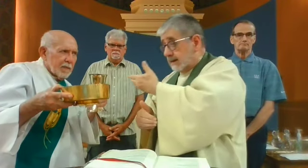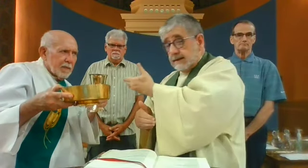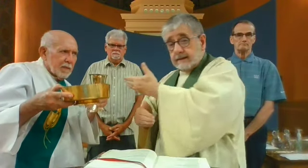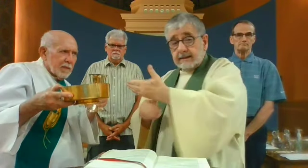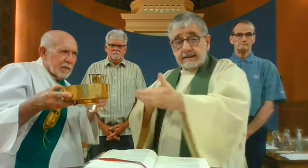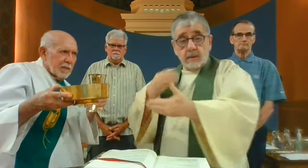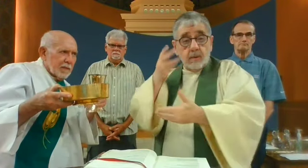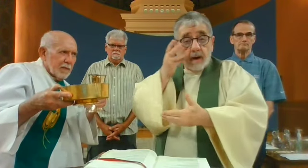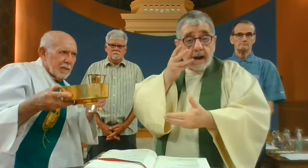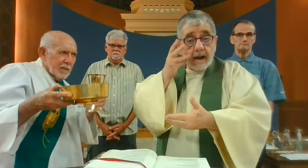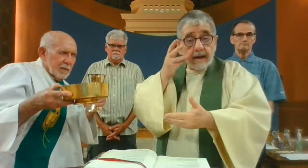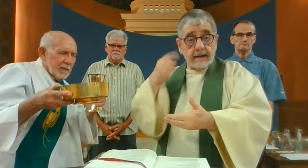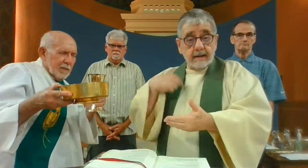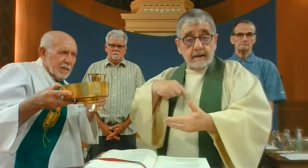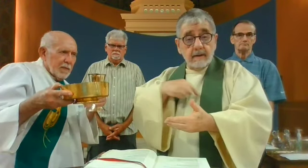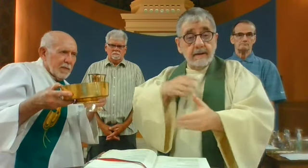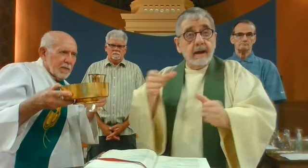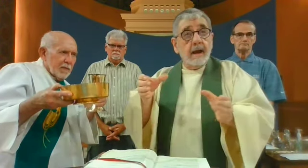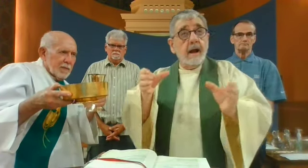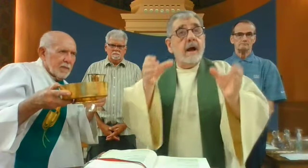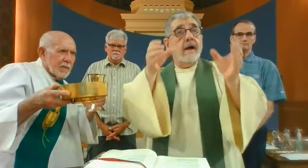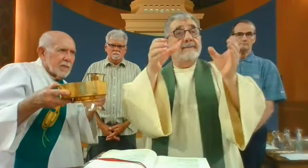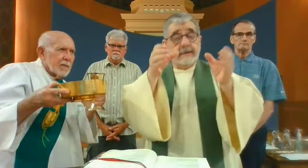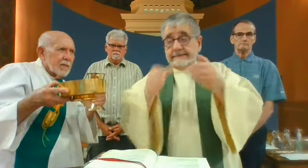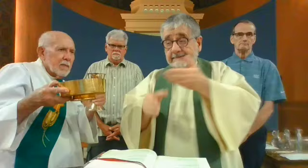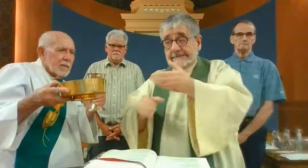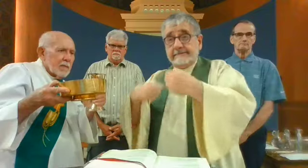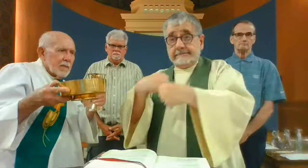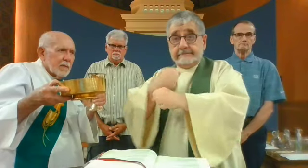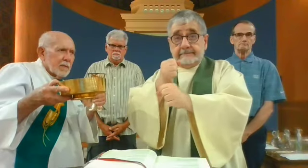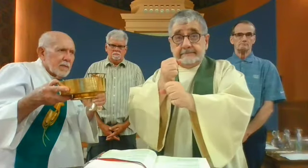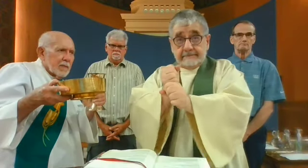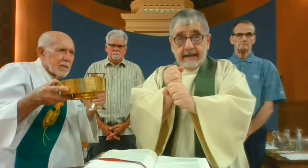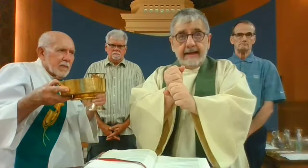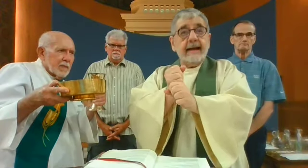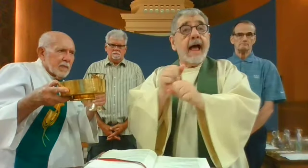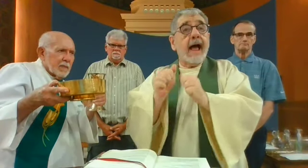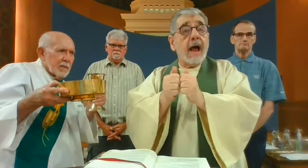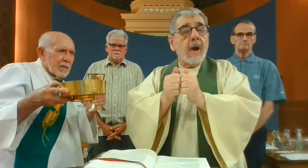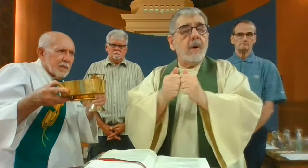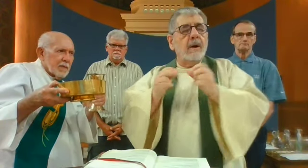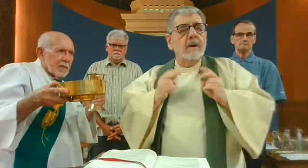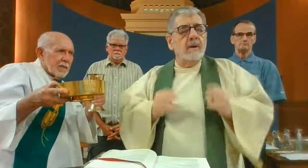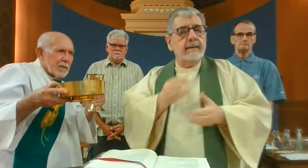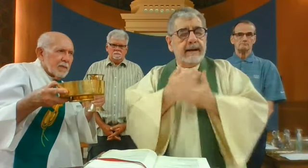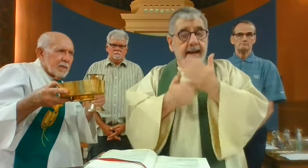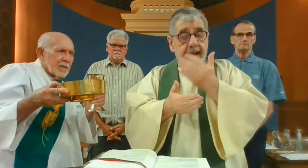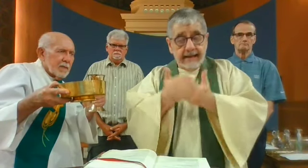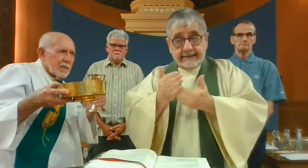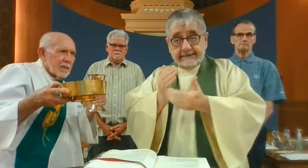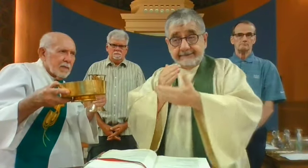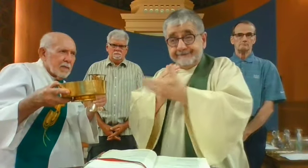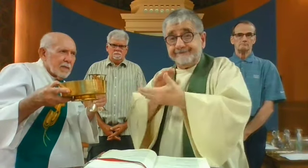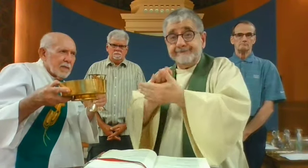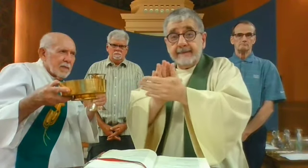have received the bread and wine we offer you. made from human hands,